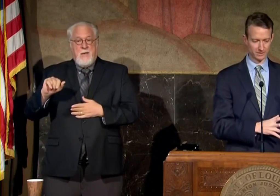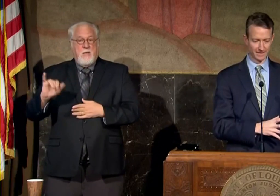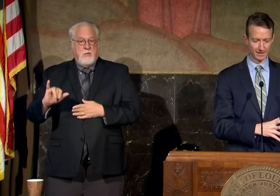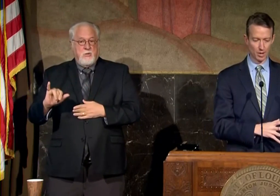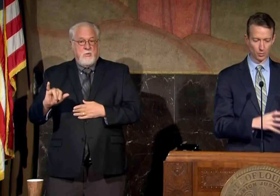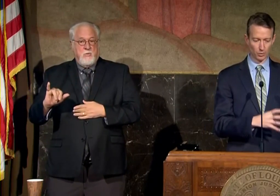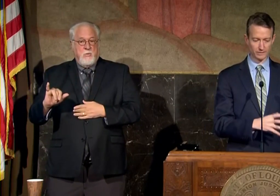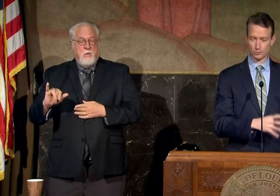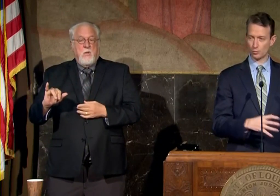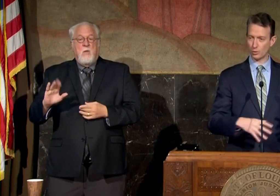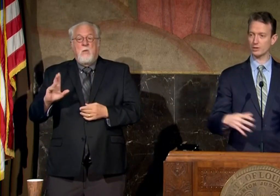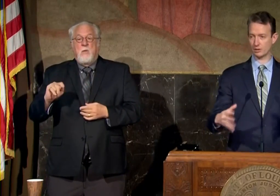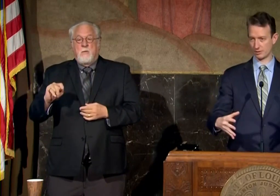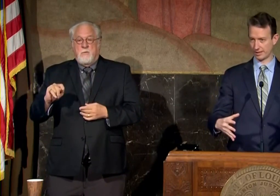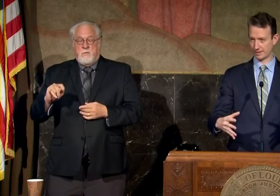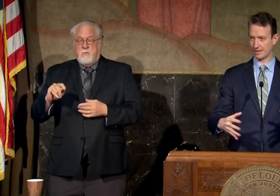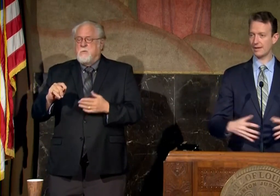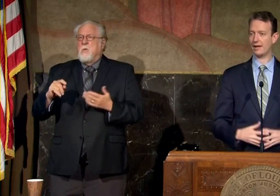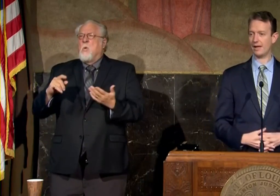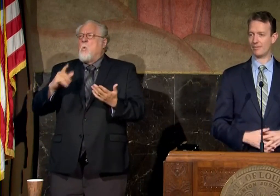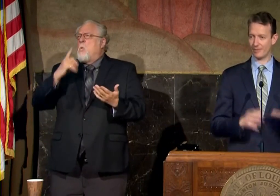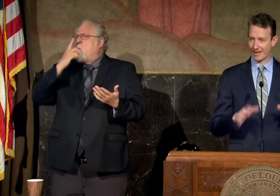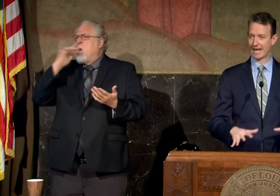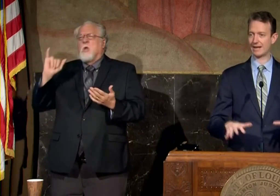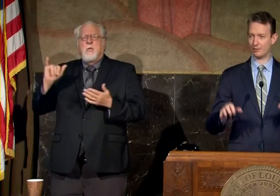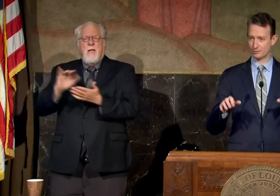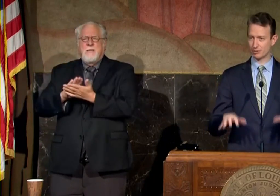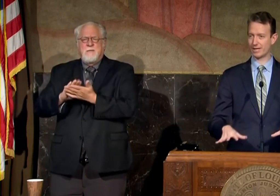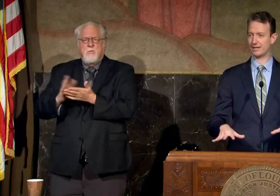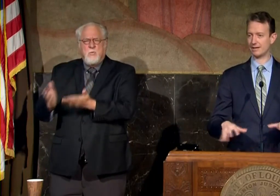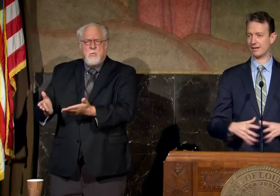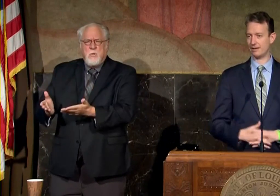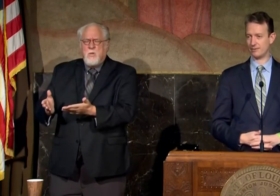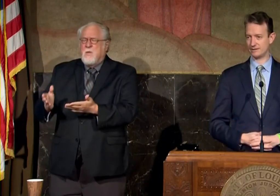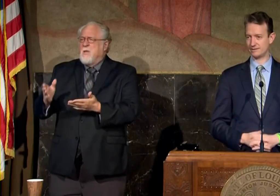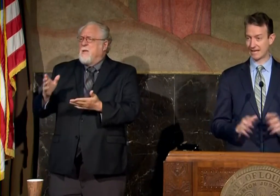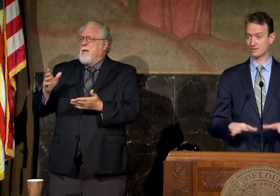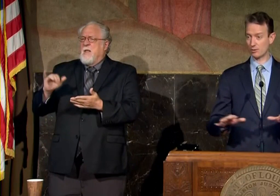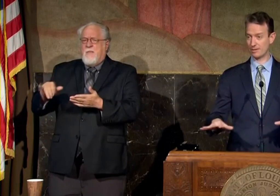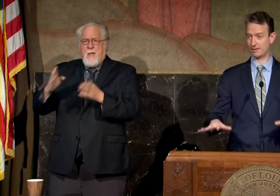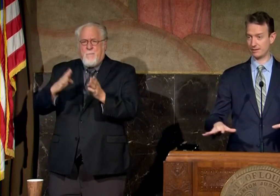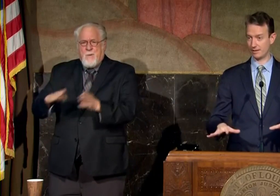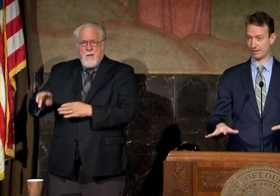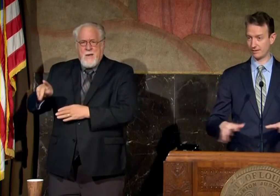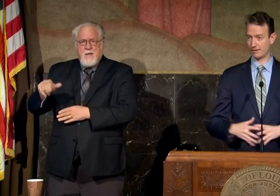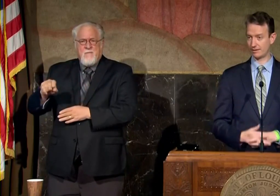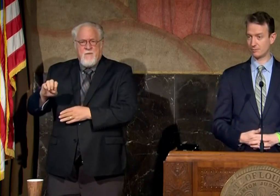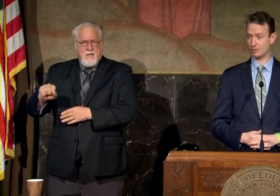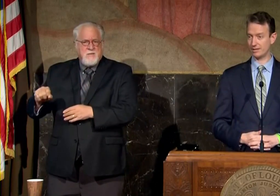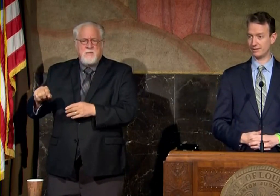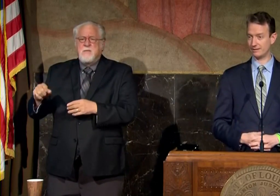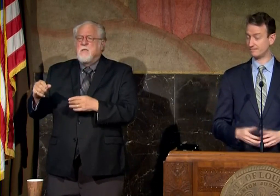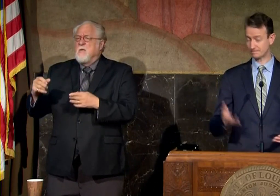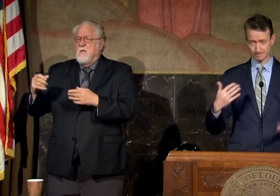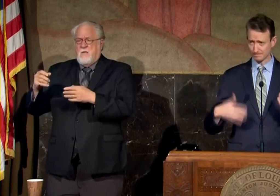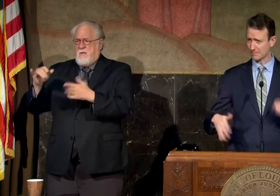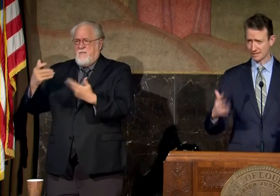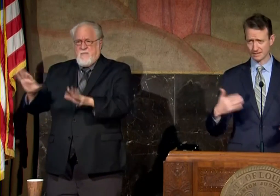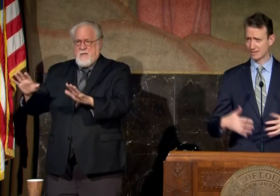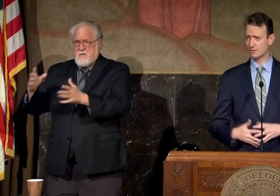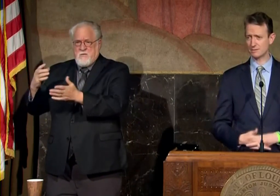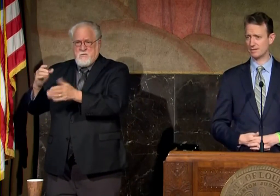make sure is that what school would look like that and those planning phases that's all been uh completed and